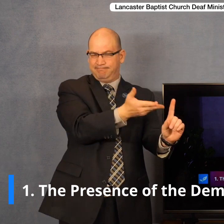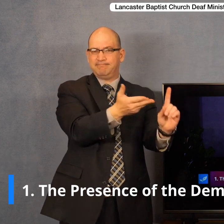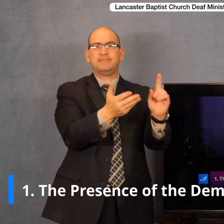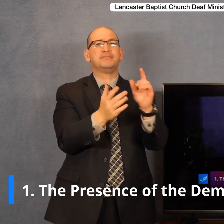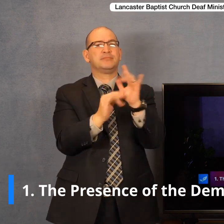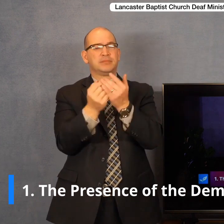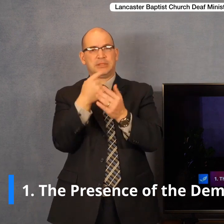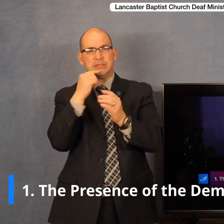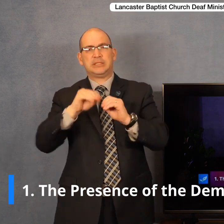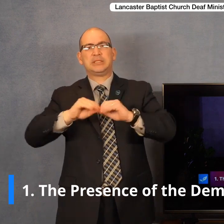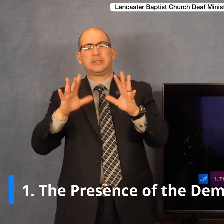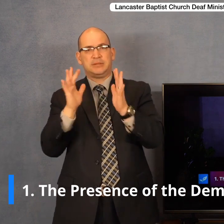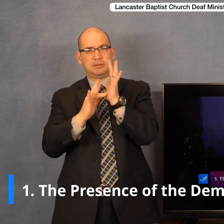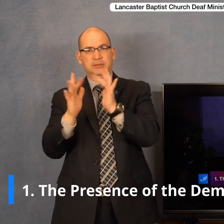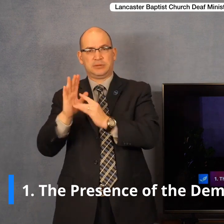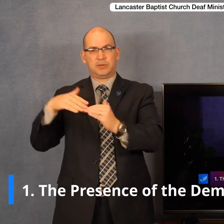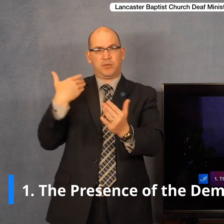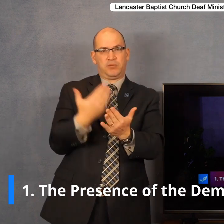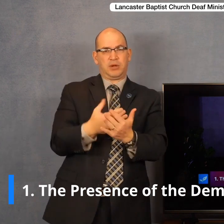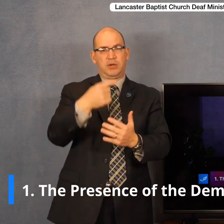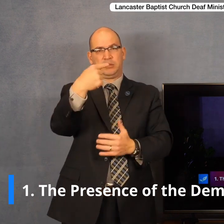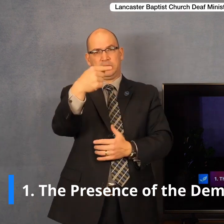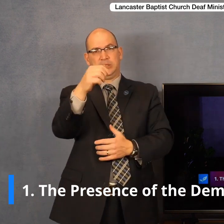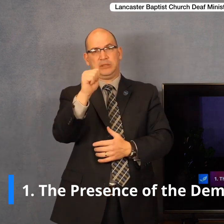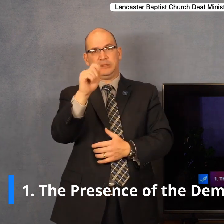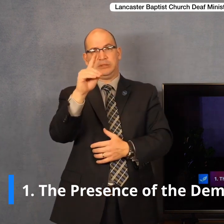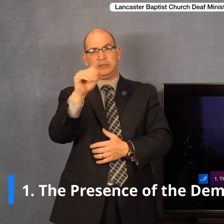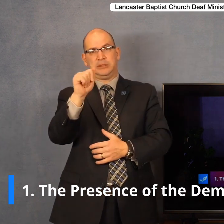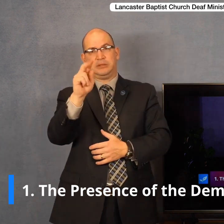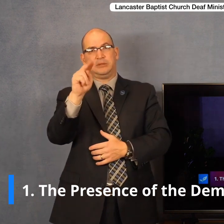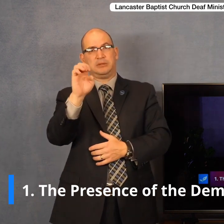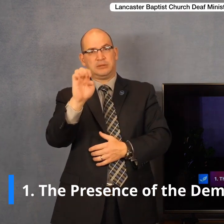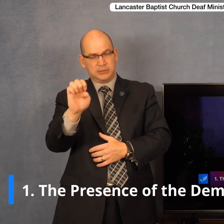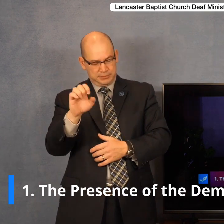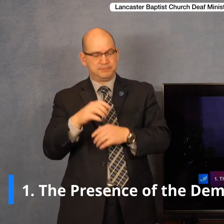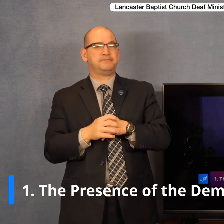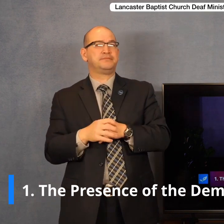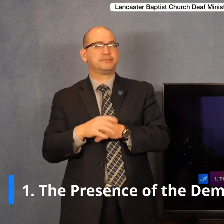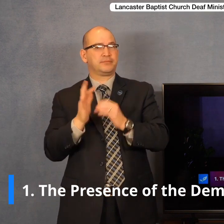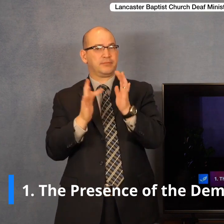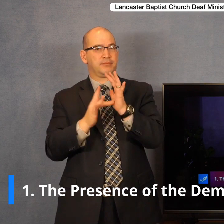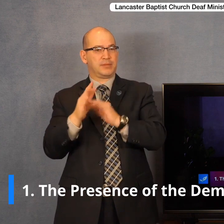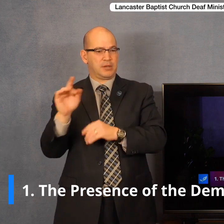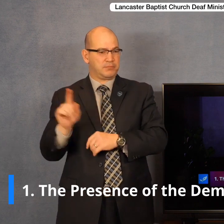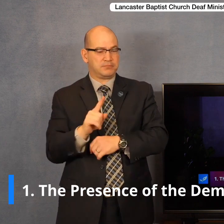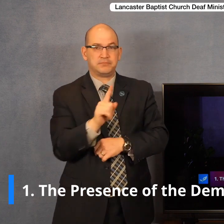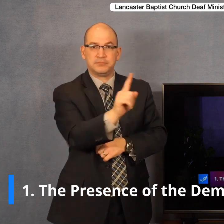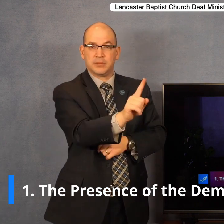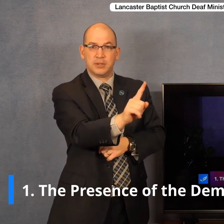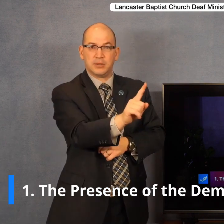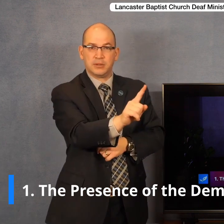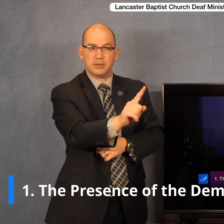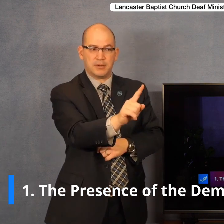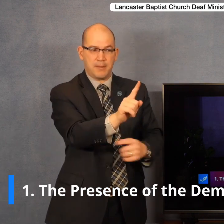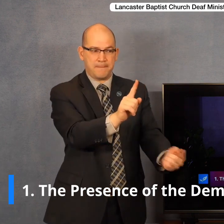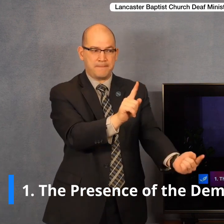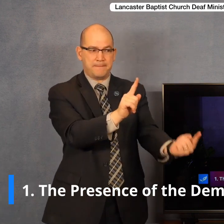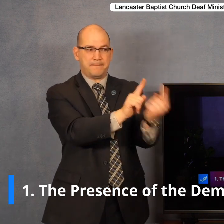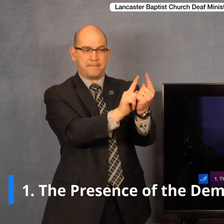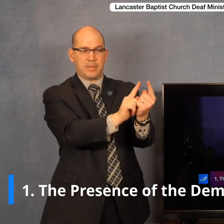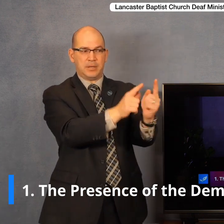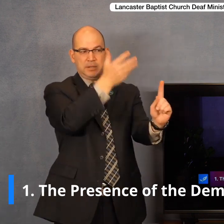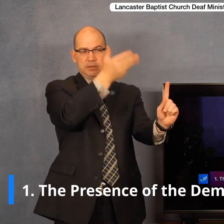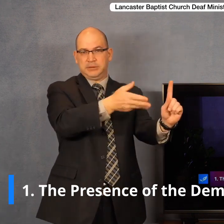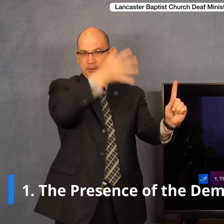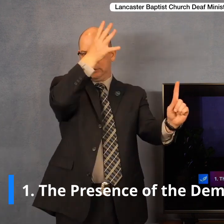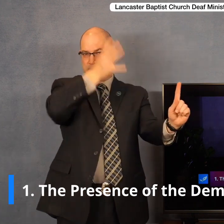that Jesus came to the country of the Gadarenes and that he went forth to the land and there met him a certain